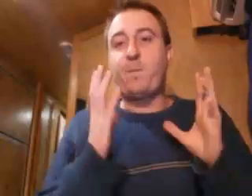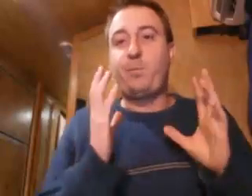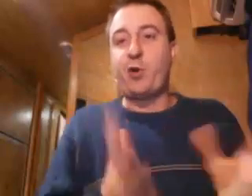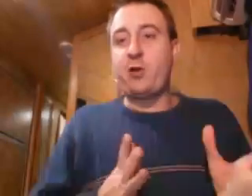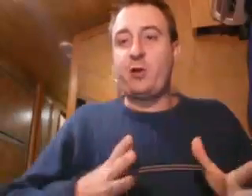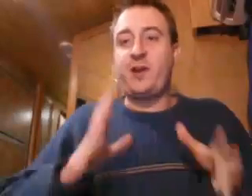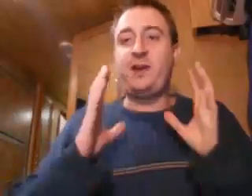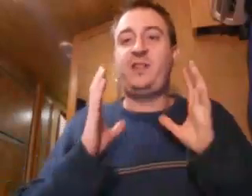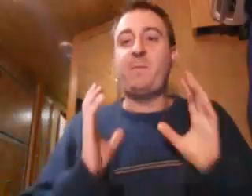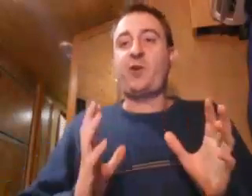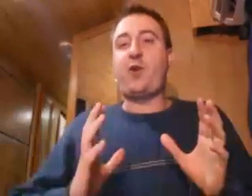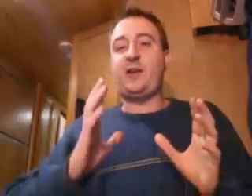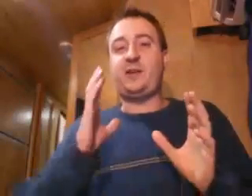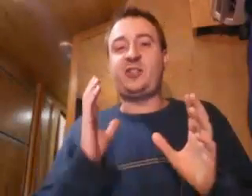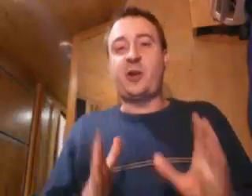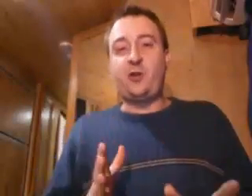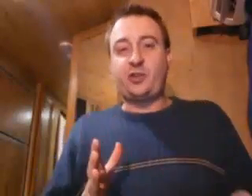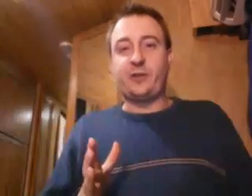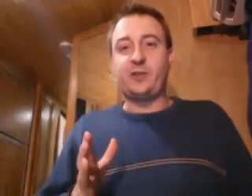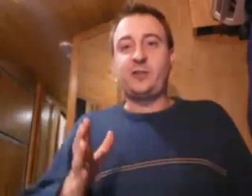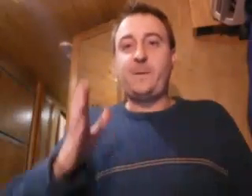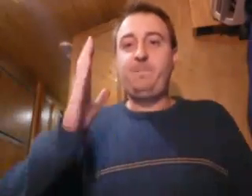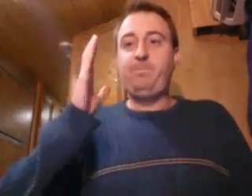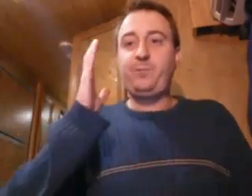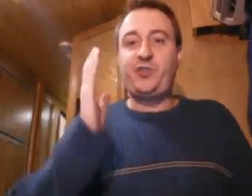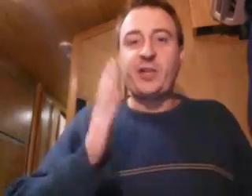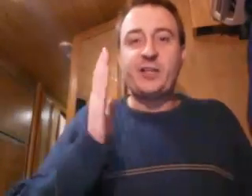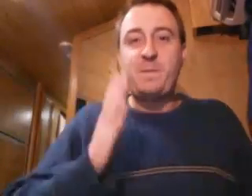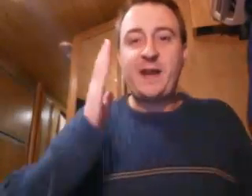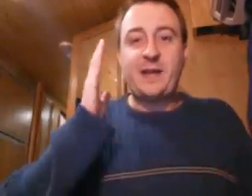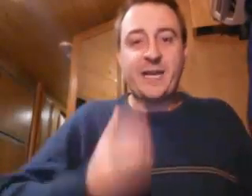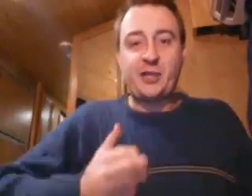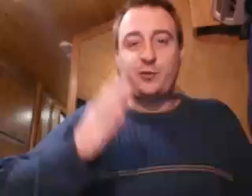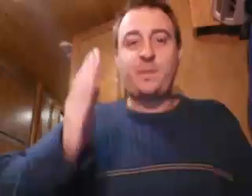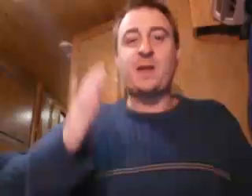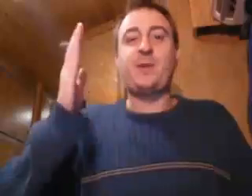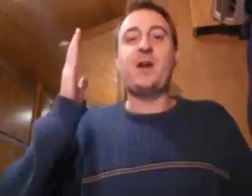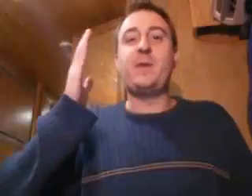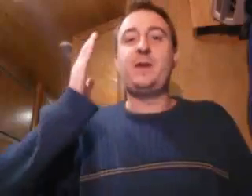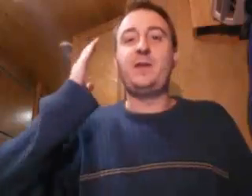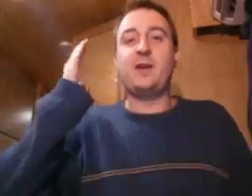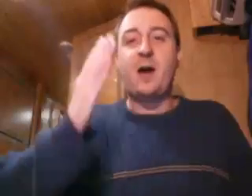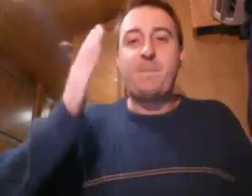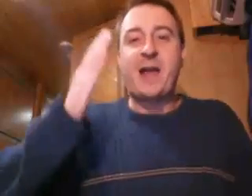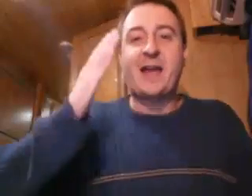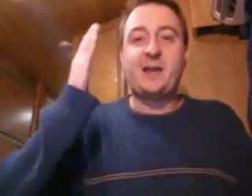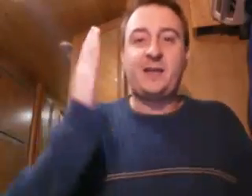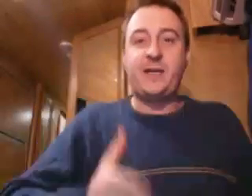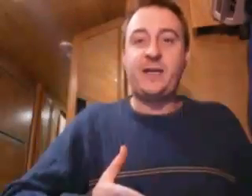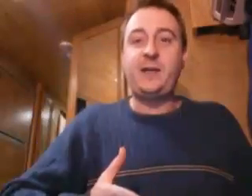Brooklyn, a Democratic Socialist, just made history by becoming the comeback kid,